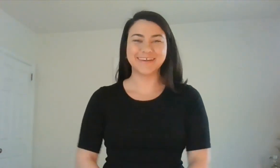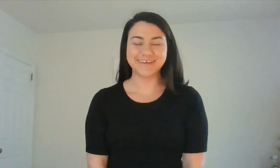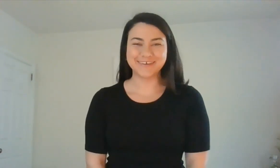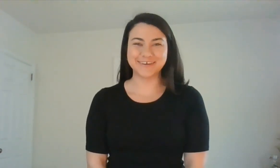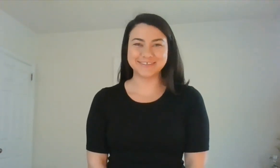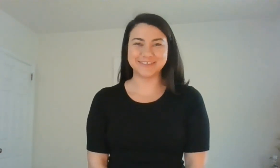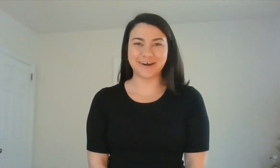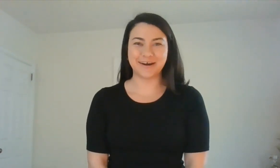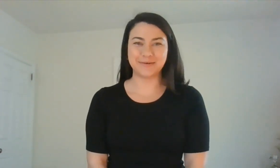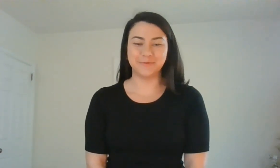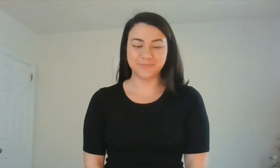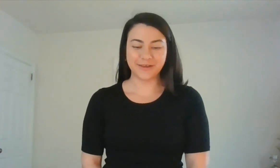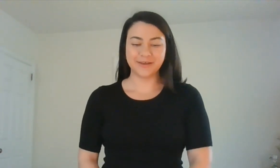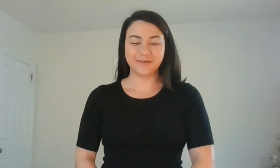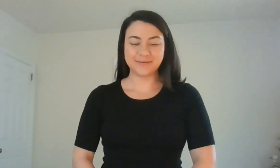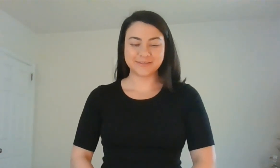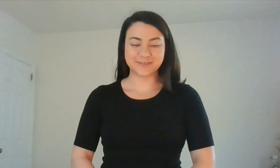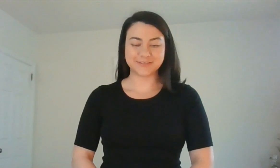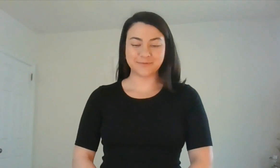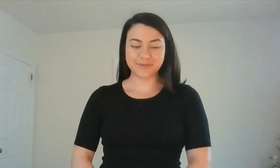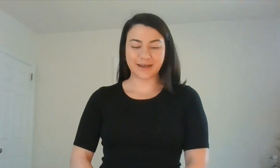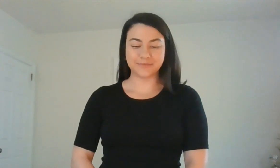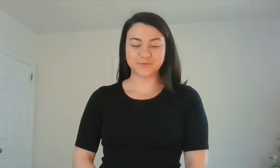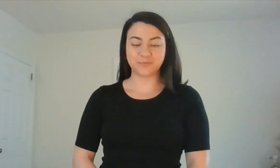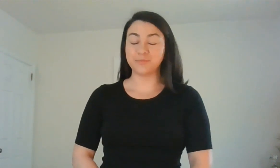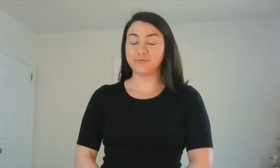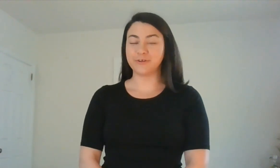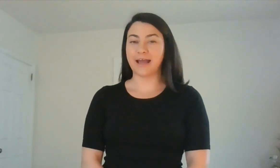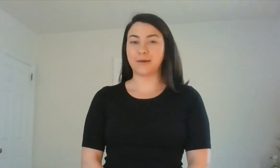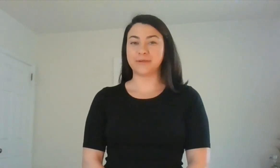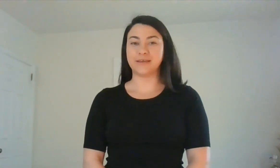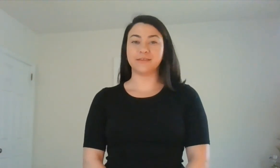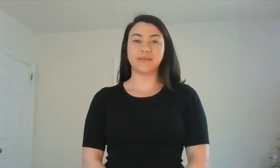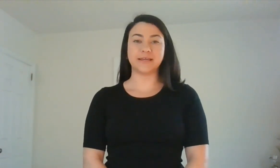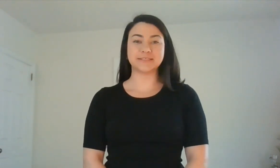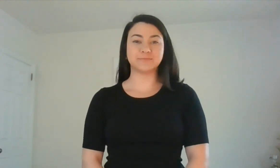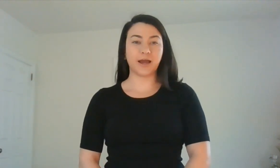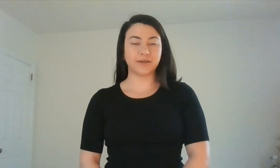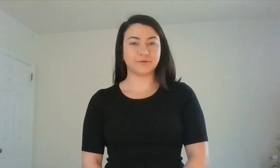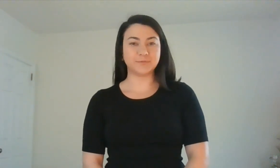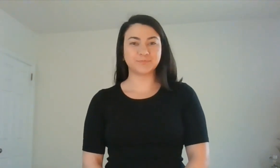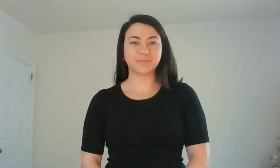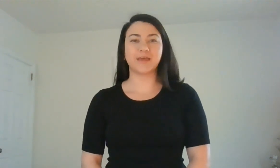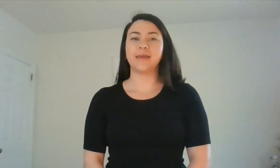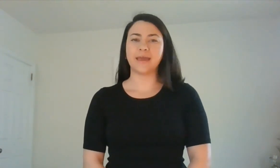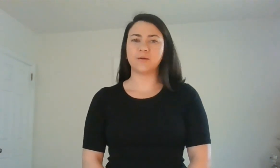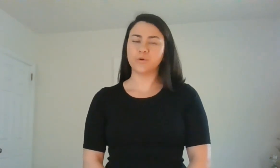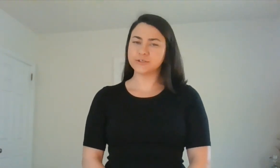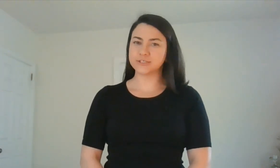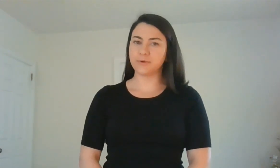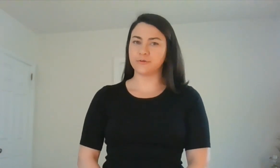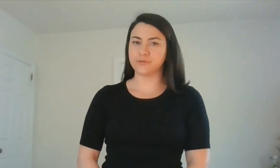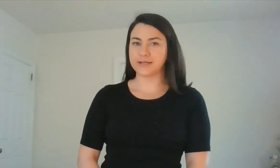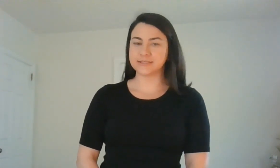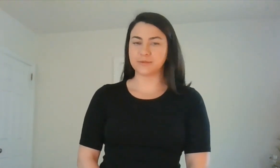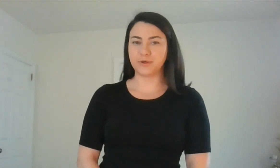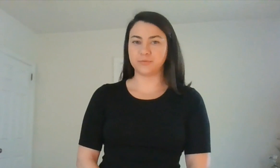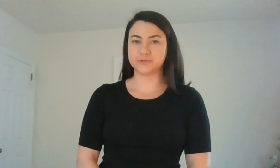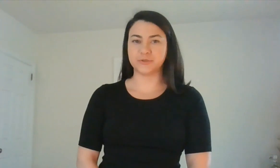Good job. So sometimes when people feel happy, they smile. And what are some other things that people do